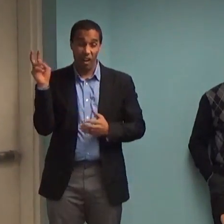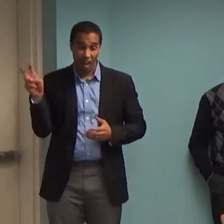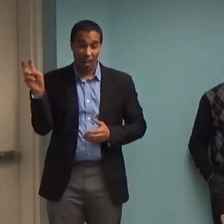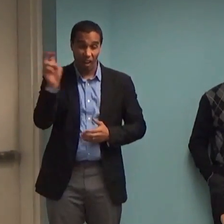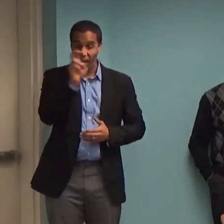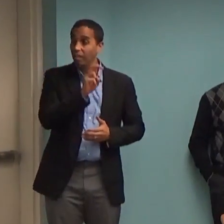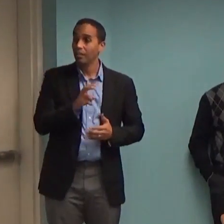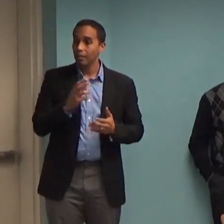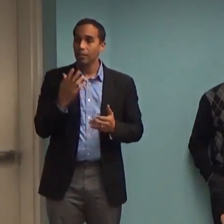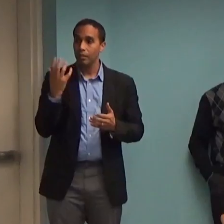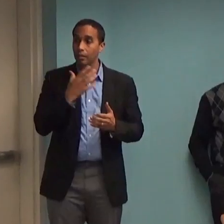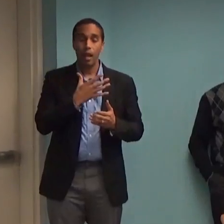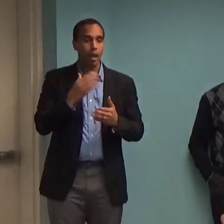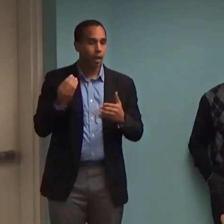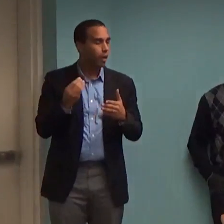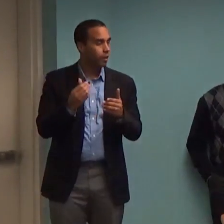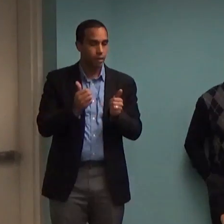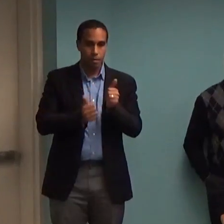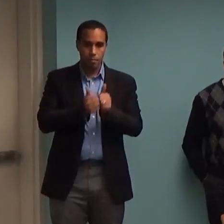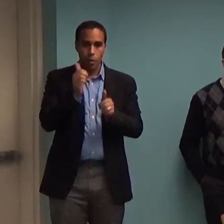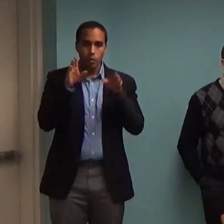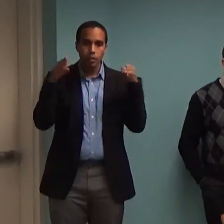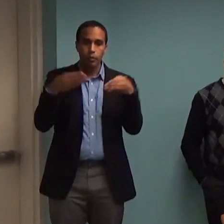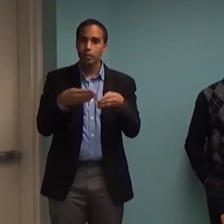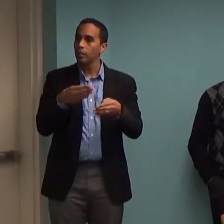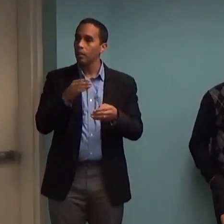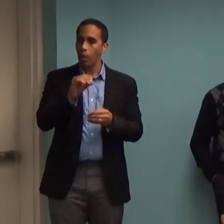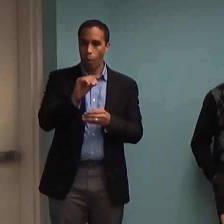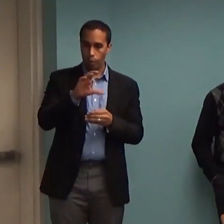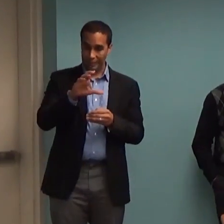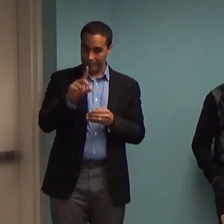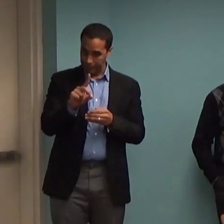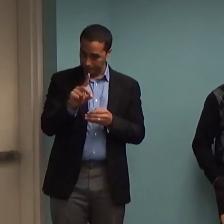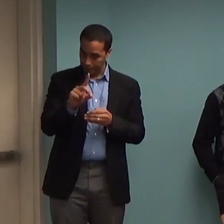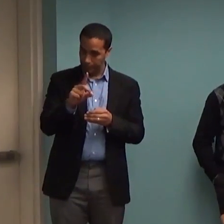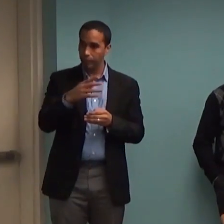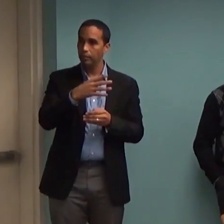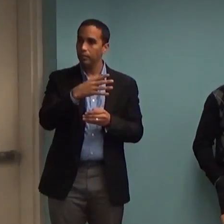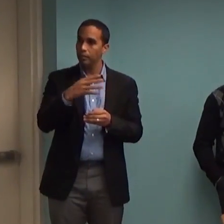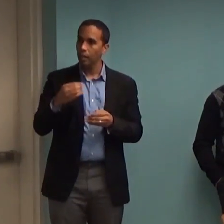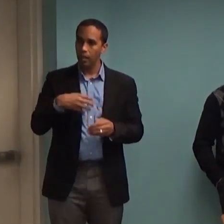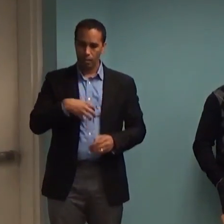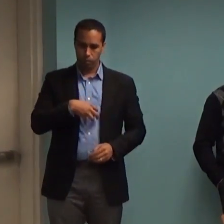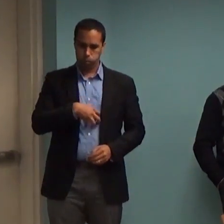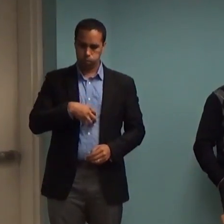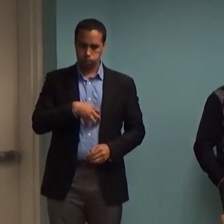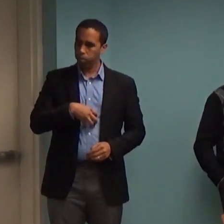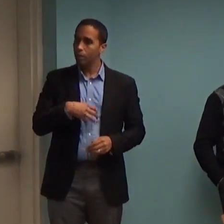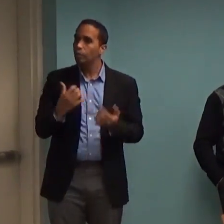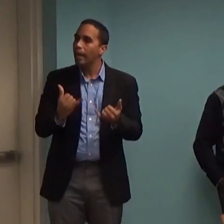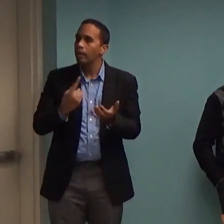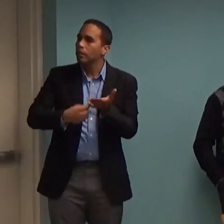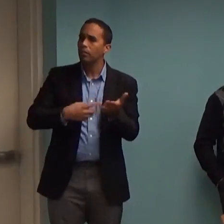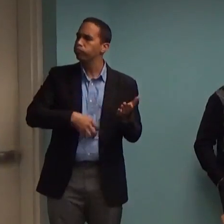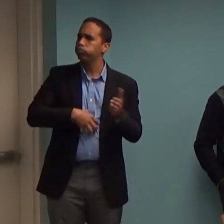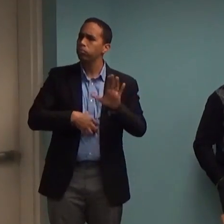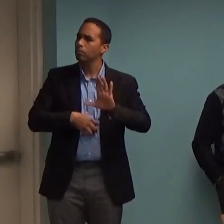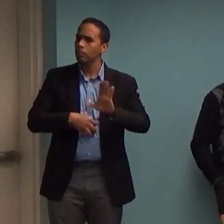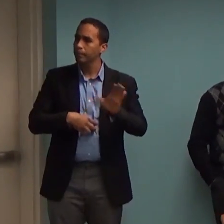His main focuses of research are OCD and discussed, but that's not what he's talking about today. We actually had the idea of this